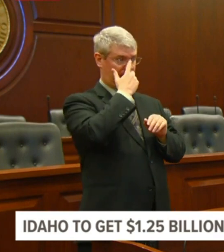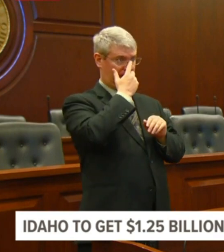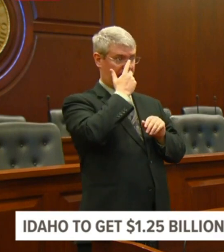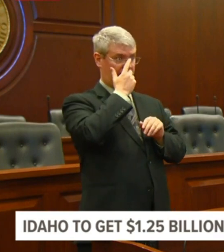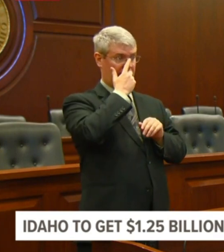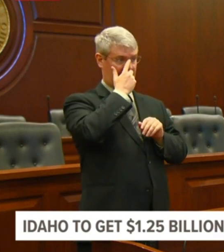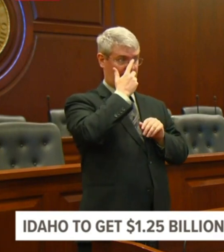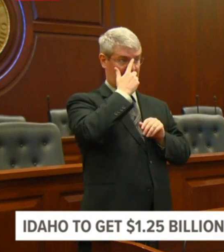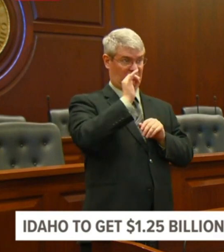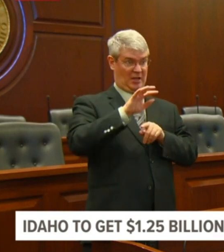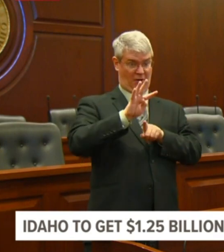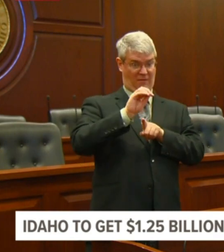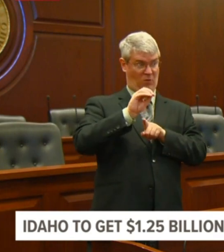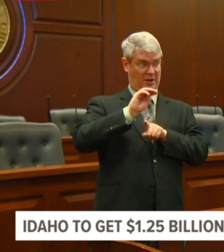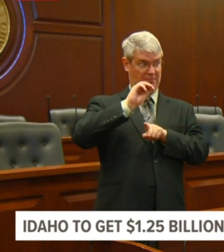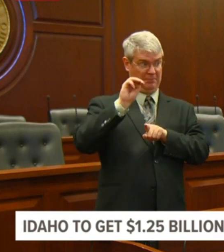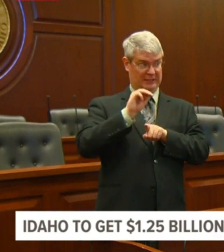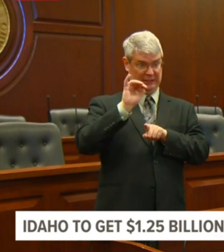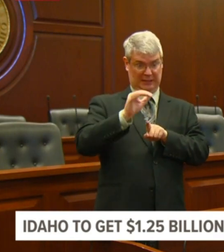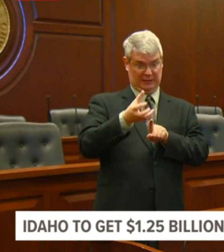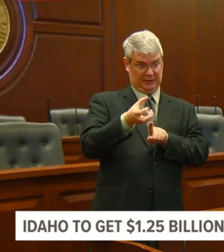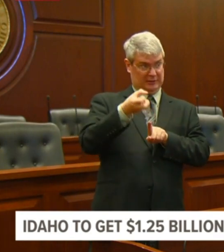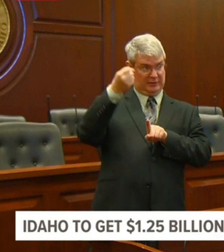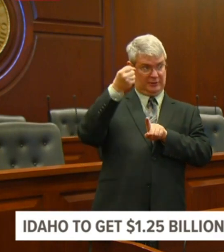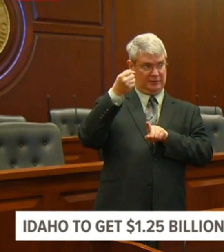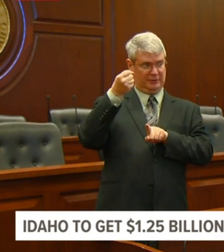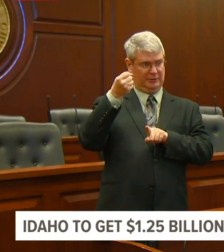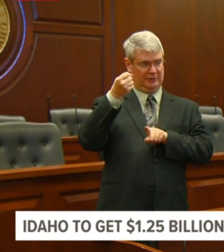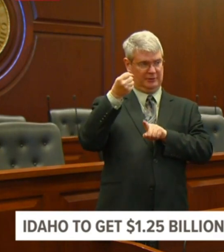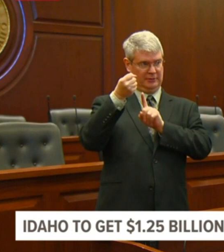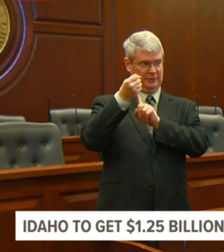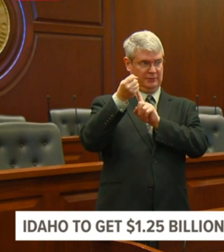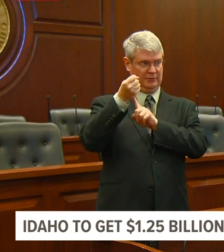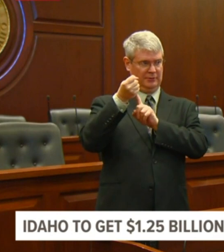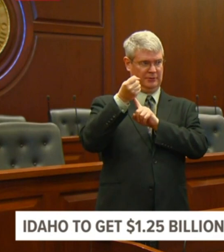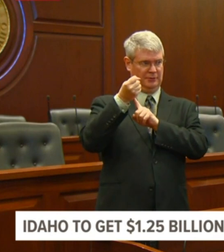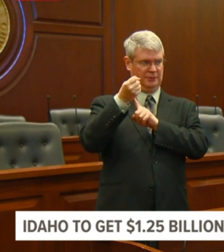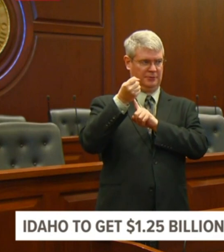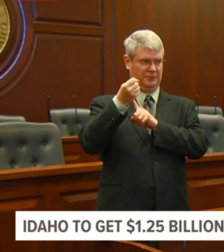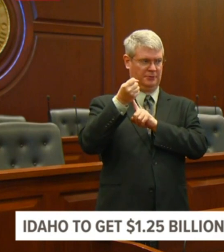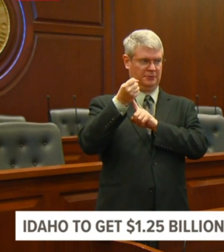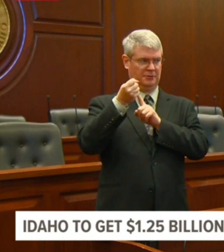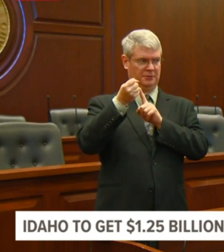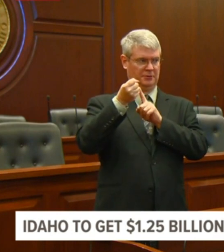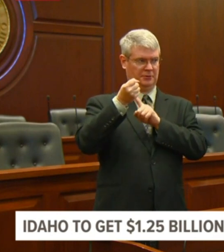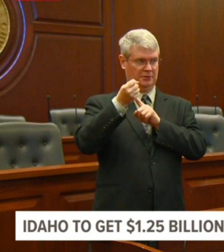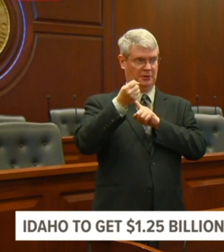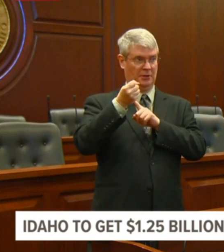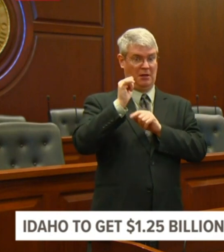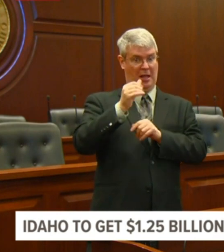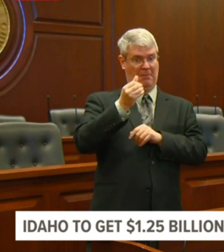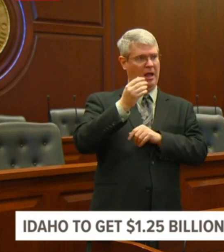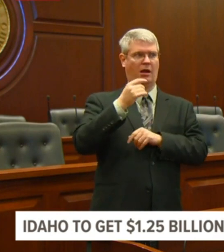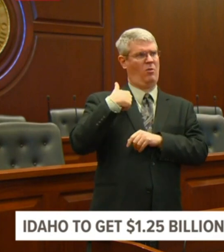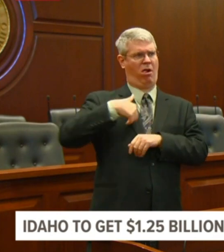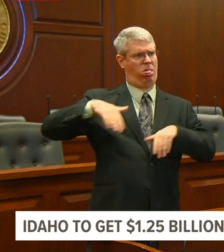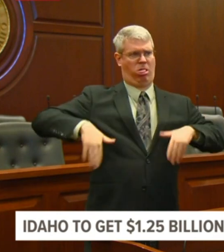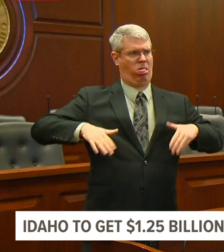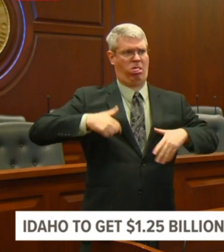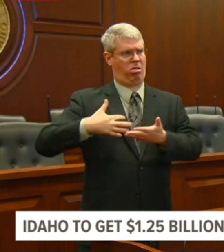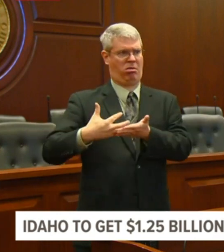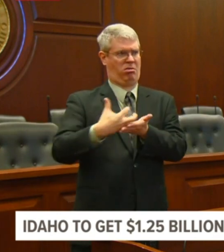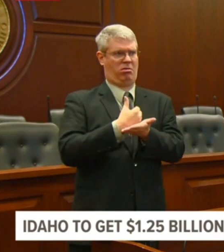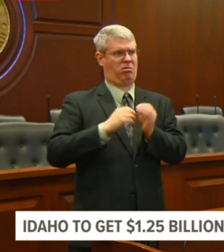anticipate. So it's gone. We think it's gone. That's, you know, these forecasts are moving